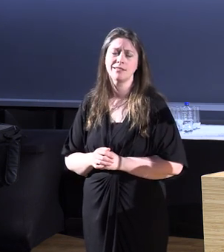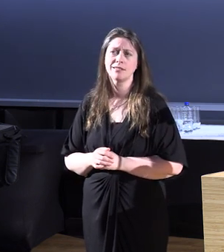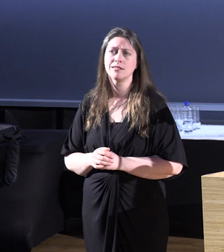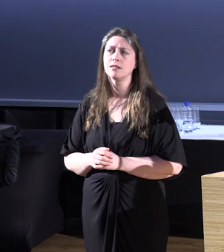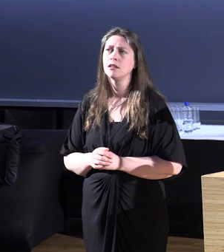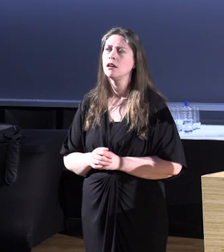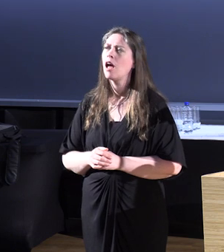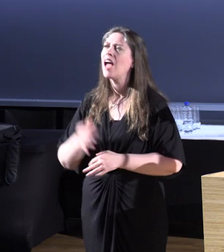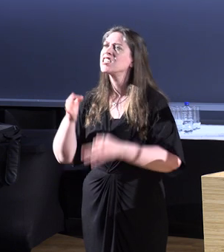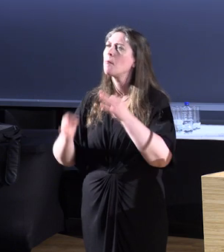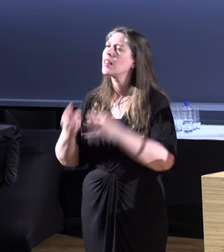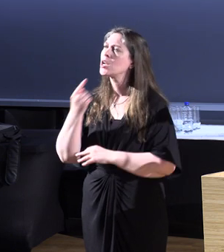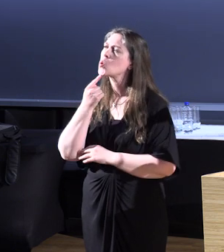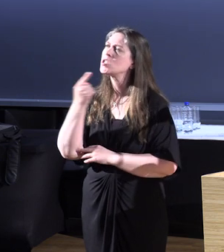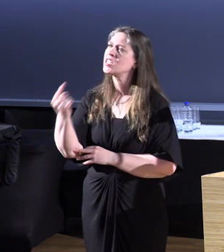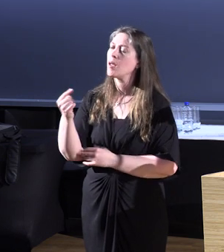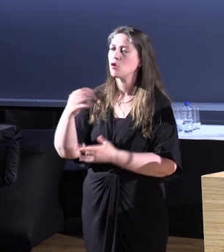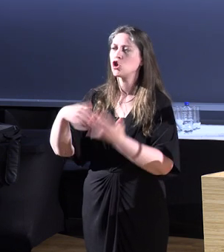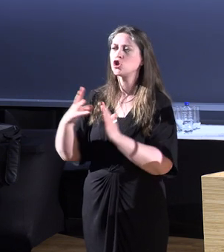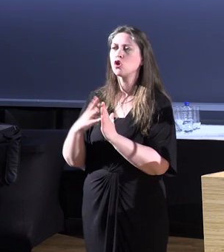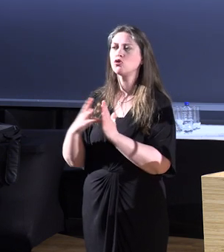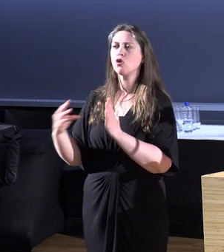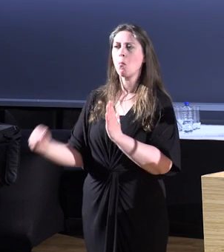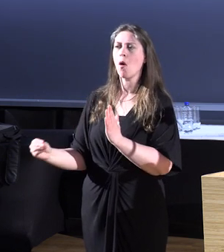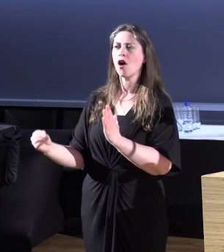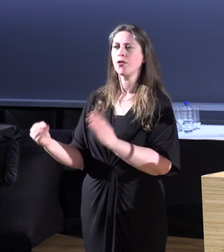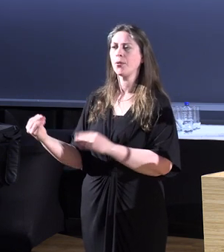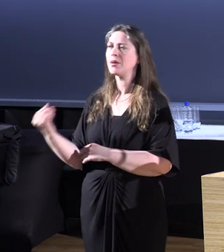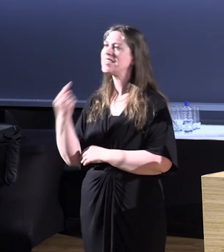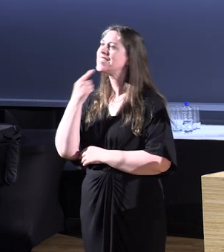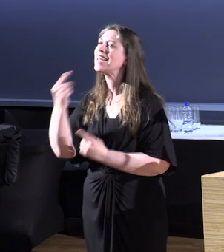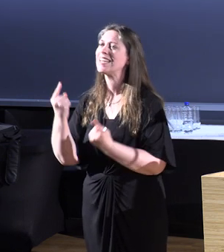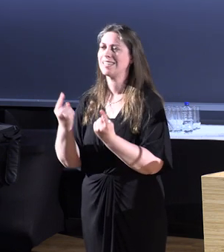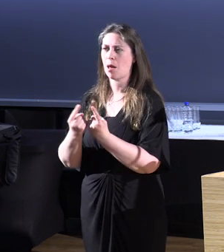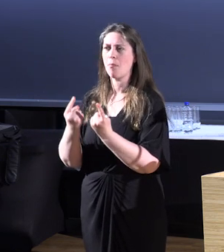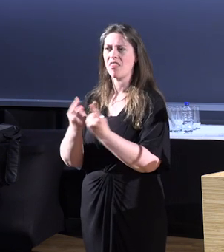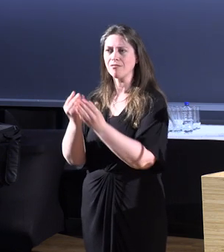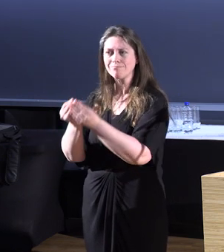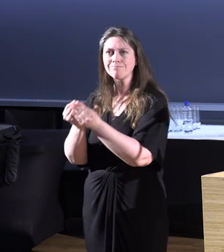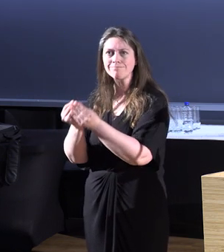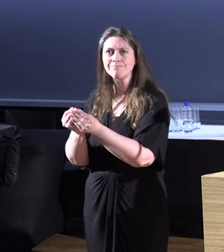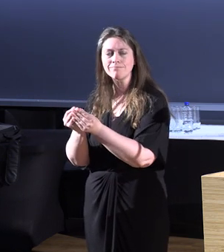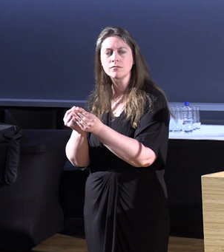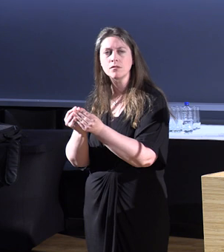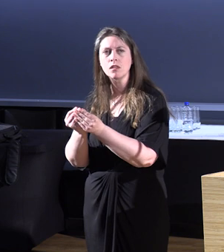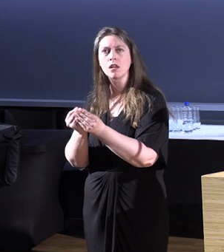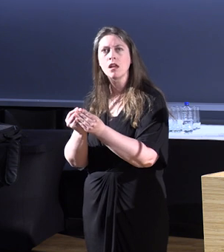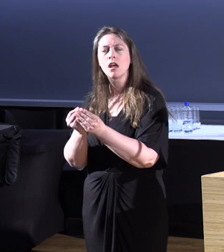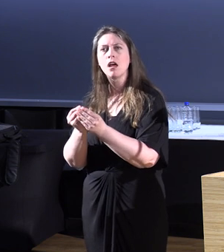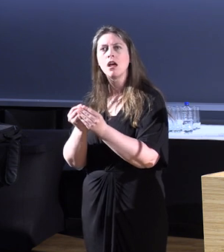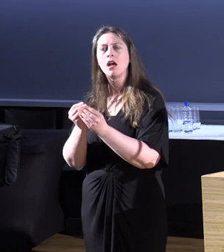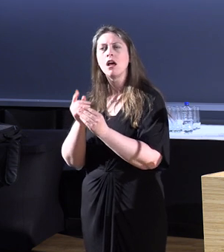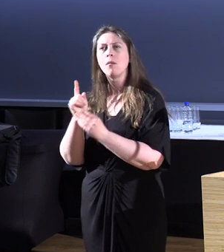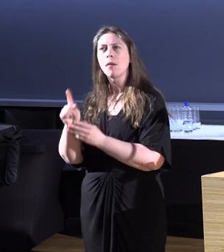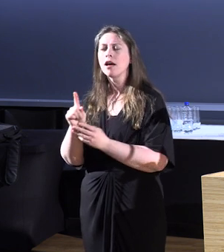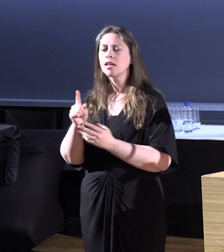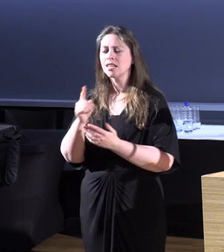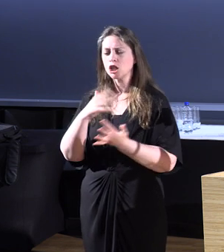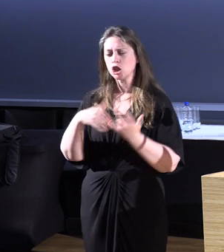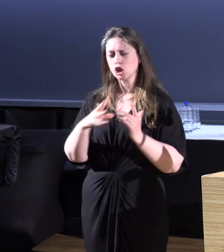a political statement the social model comes out and it says something. the social model from